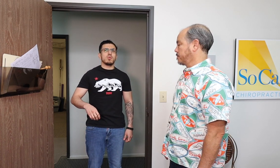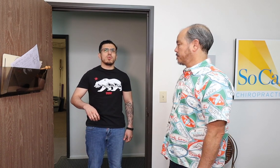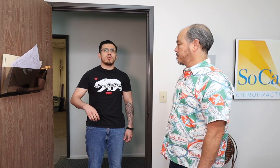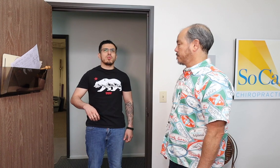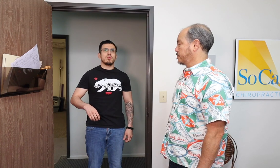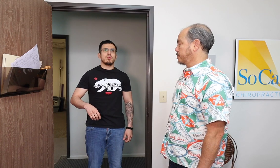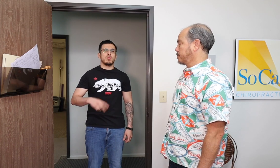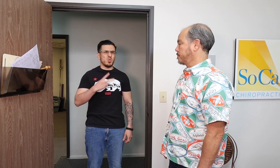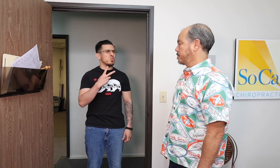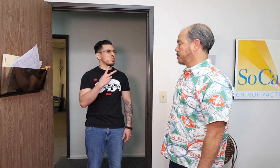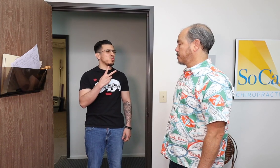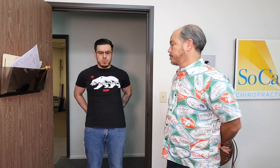Hmm.